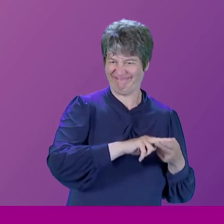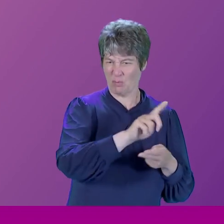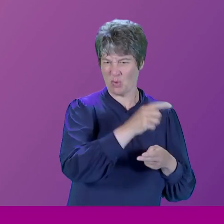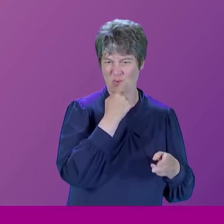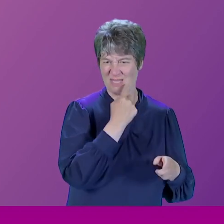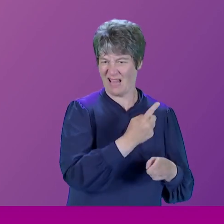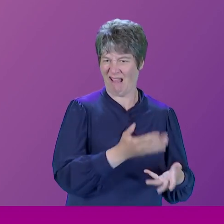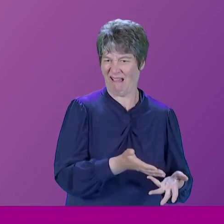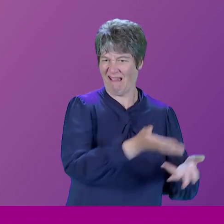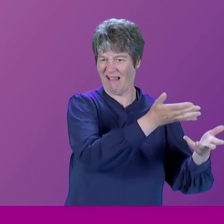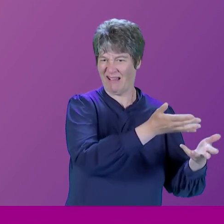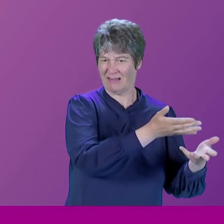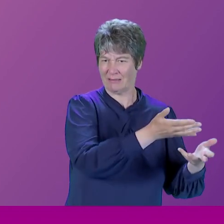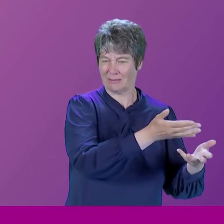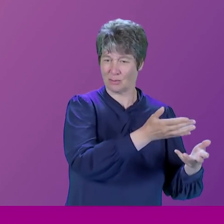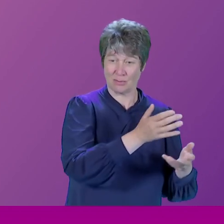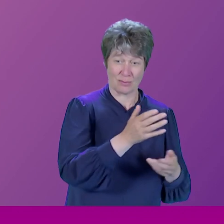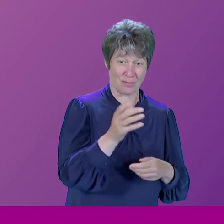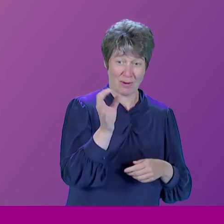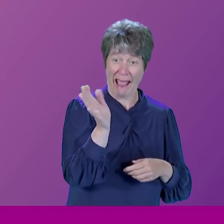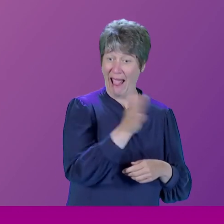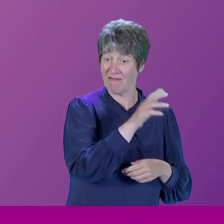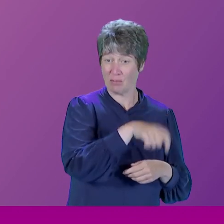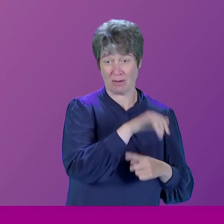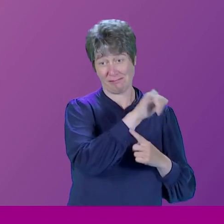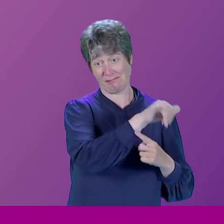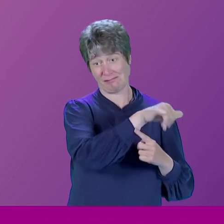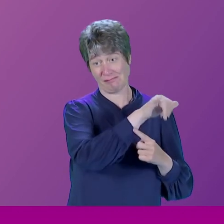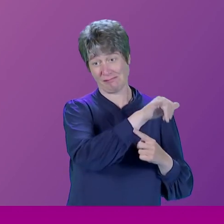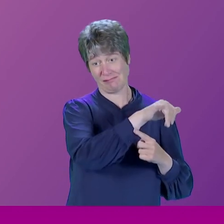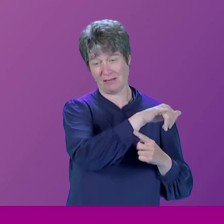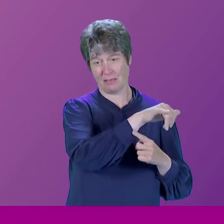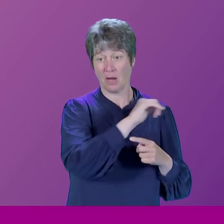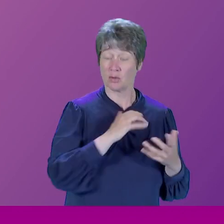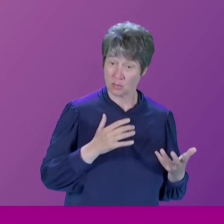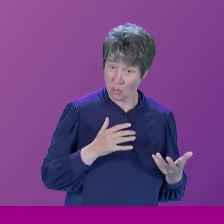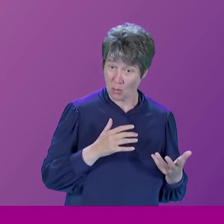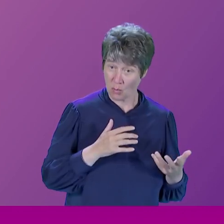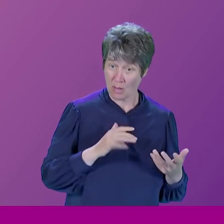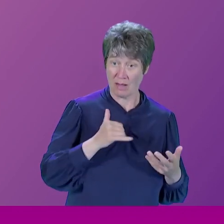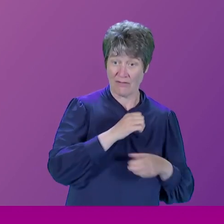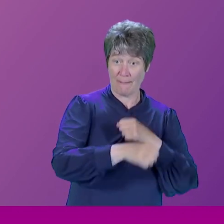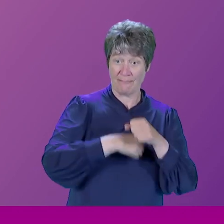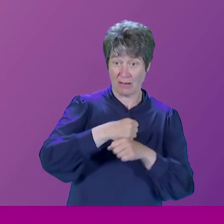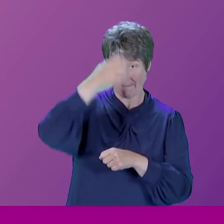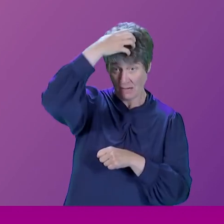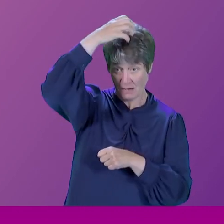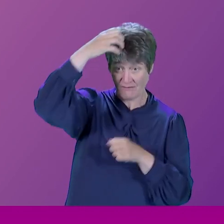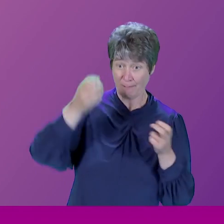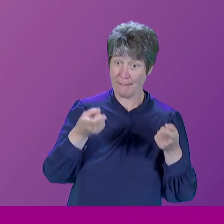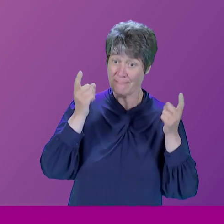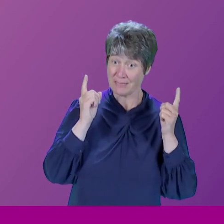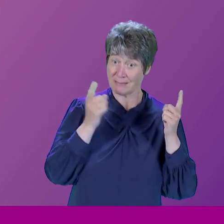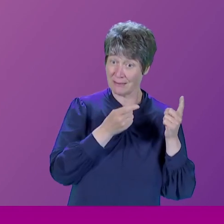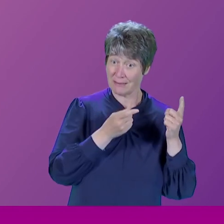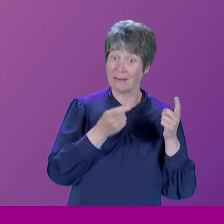possibly 15 years. So why should anyone listen to you? So when you're a government minister, you have automatic credibility because you're a government minister. When you're in